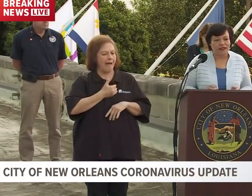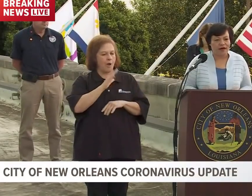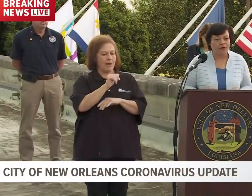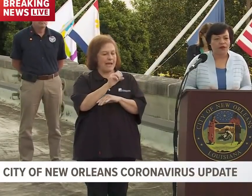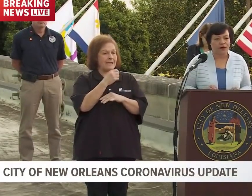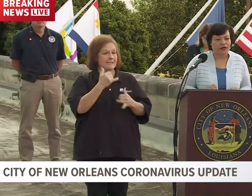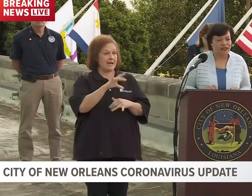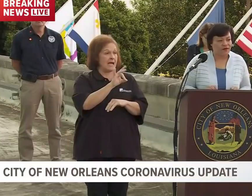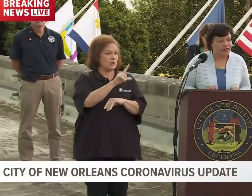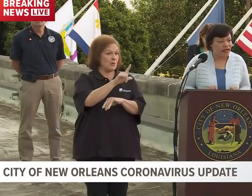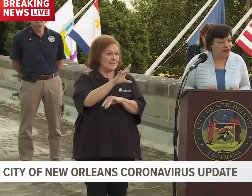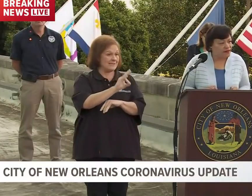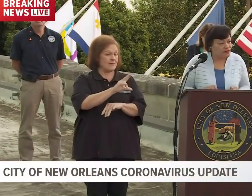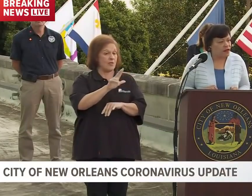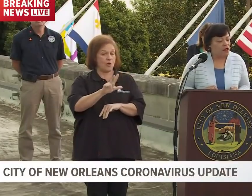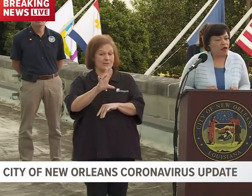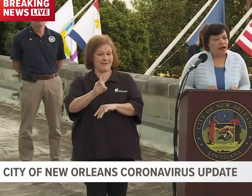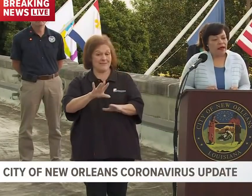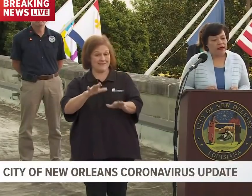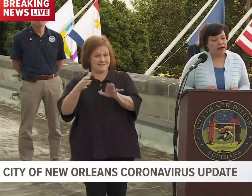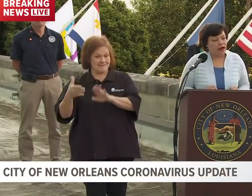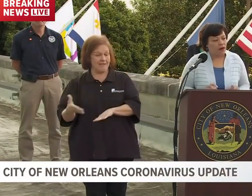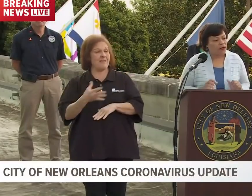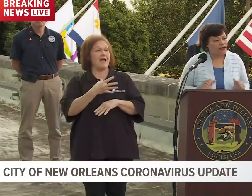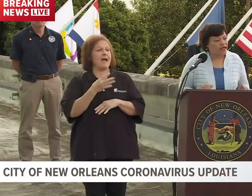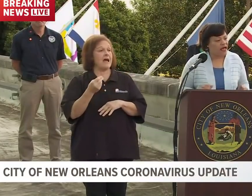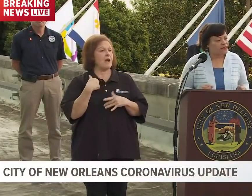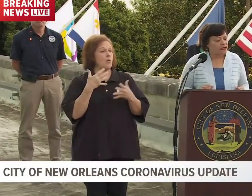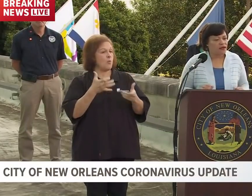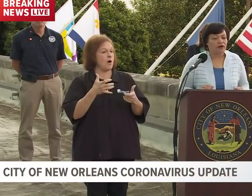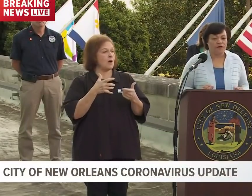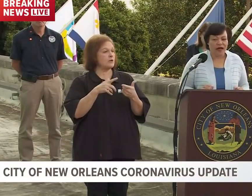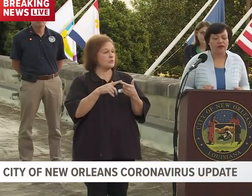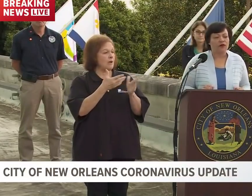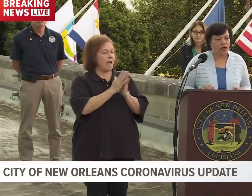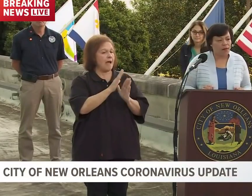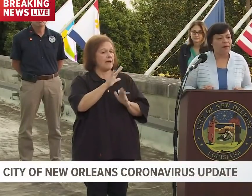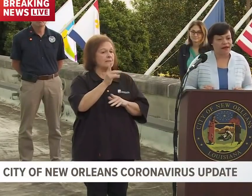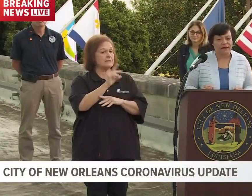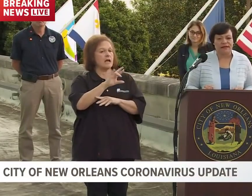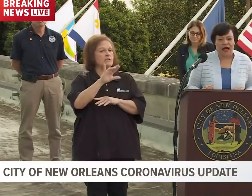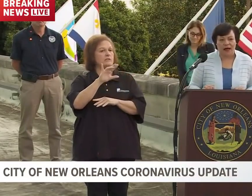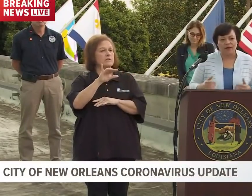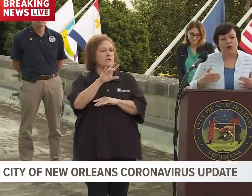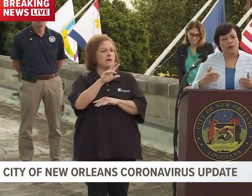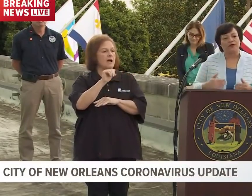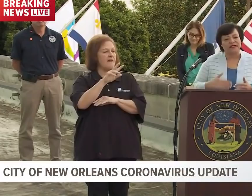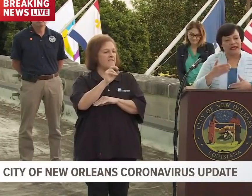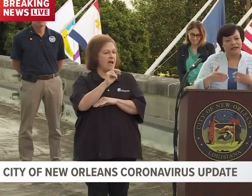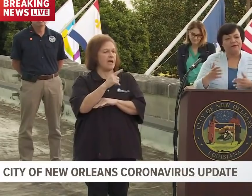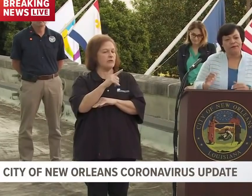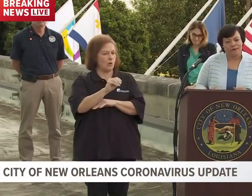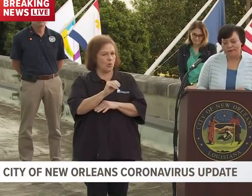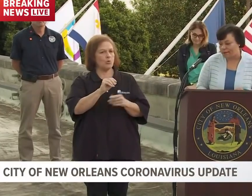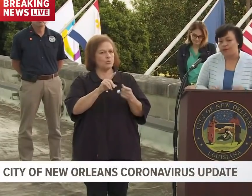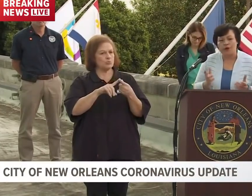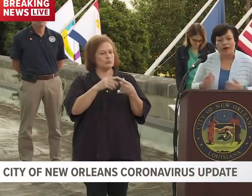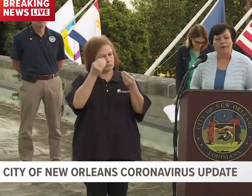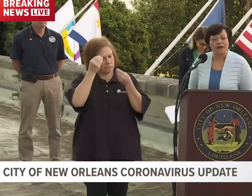827 with 37 deaths and I would like to ask Dr. Vegno to come up at this time and then we'll proceed